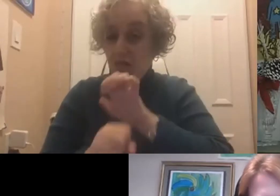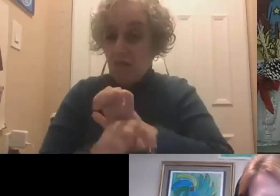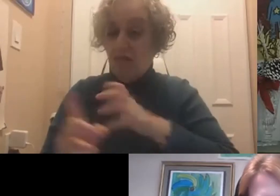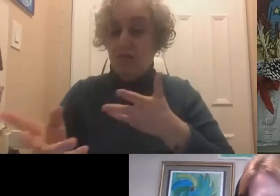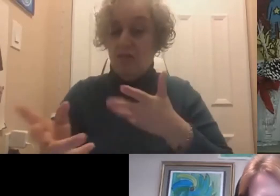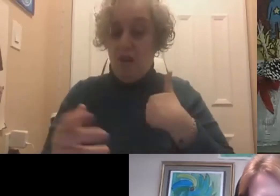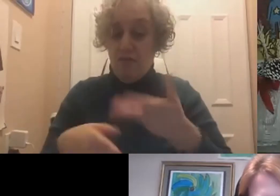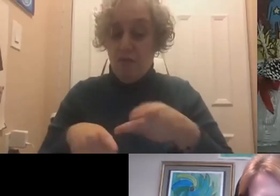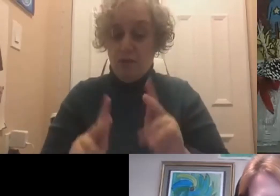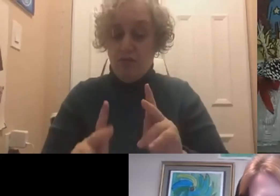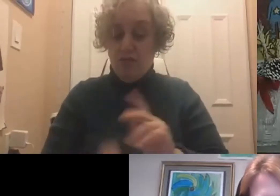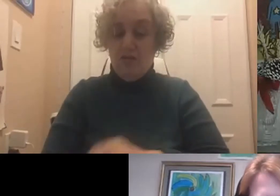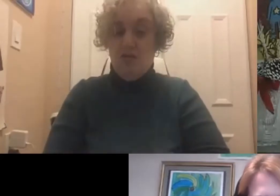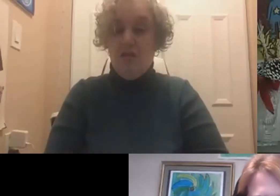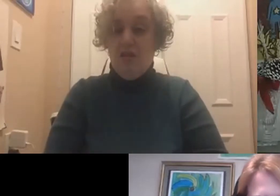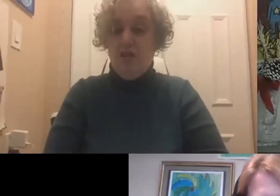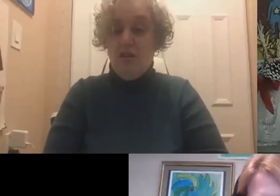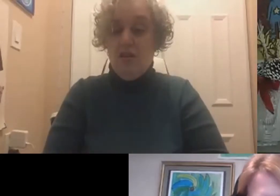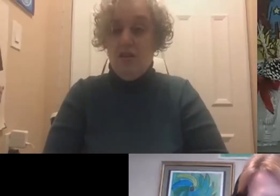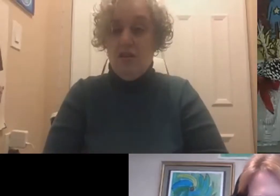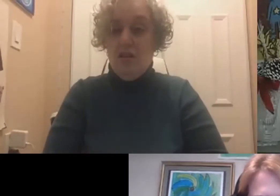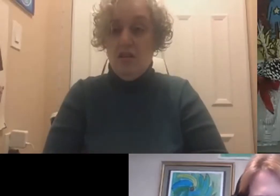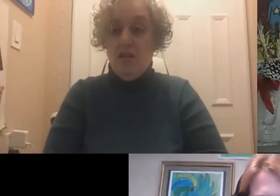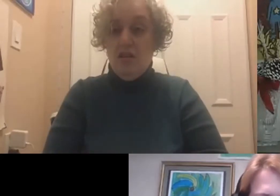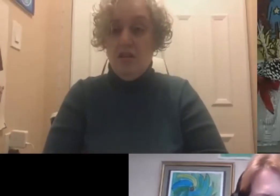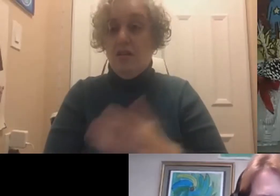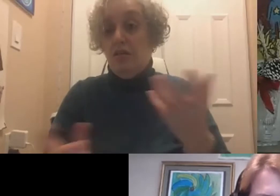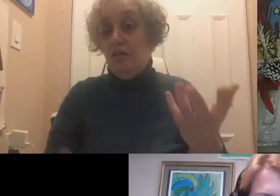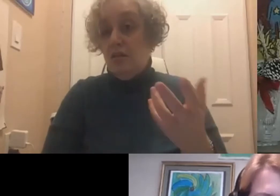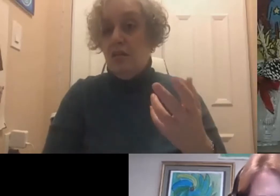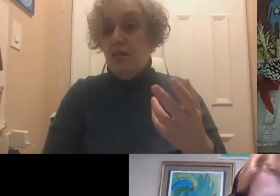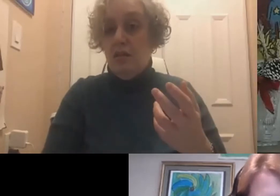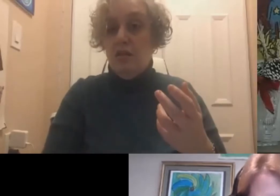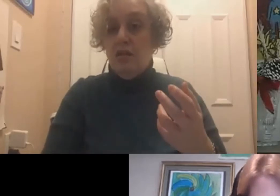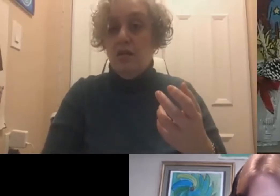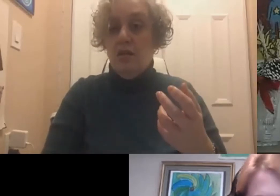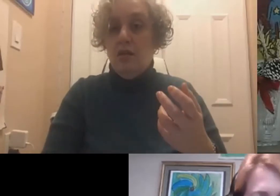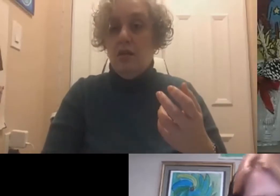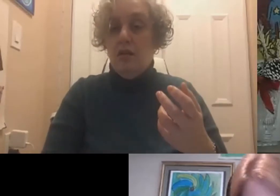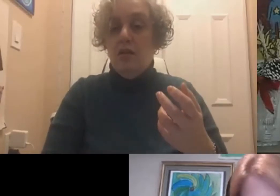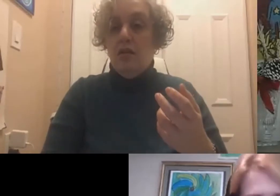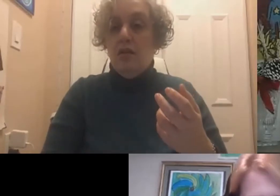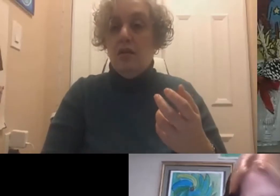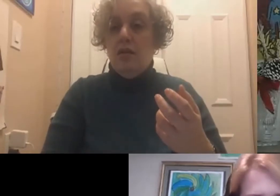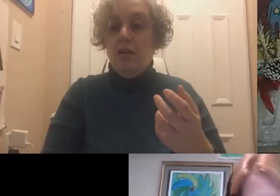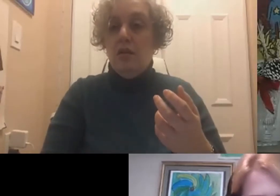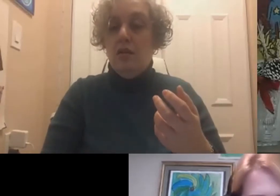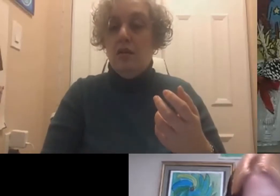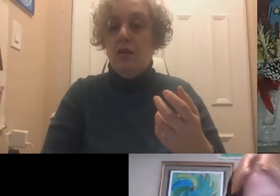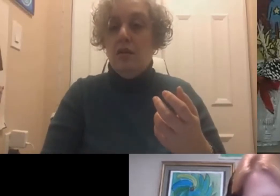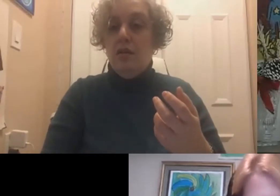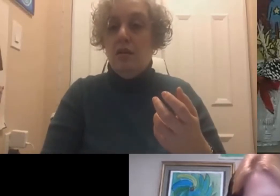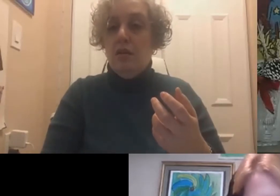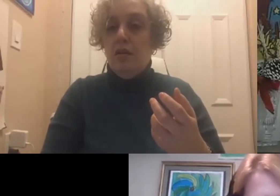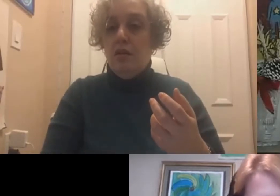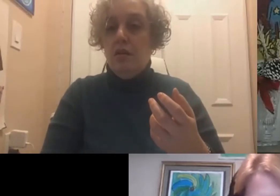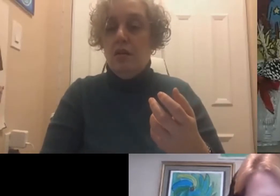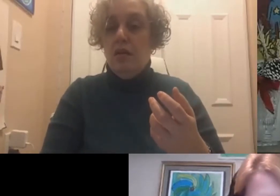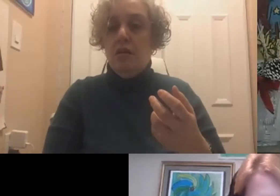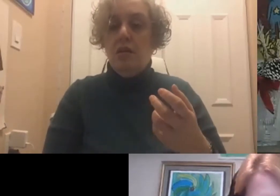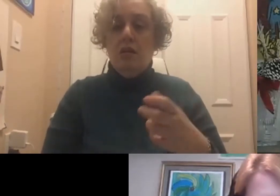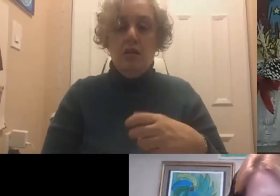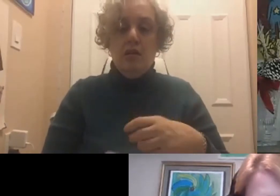I would argue that recruiting into itself is a black box, right? So whether that's the